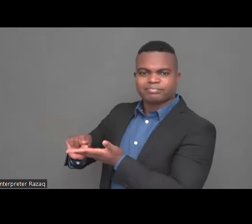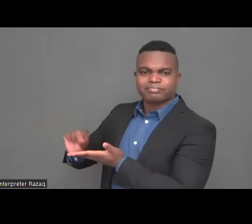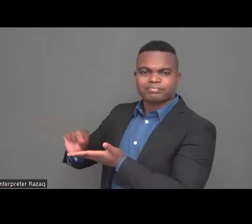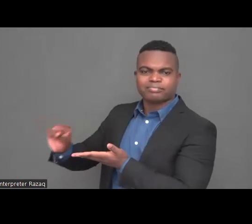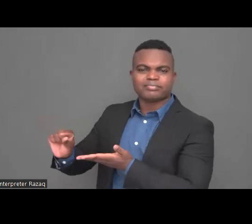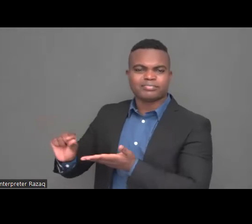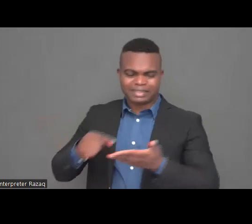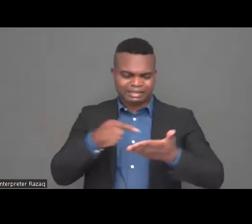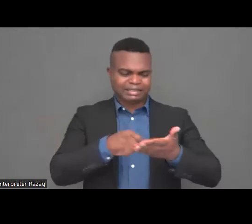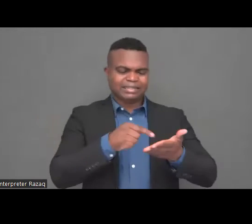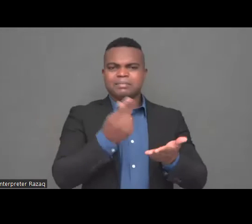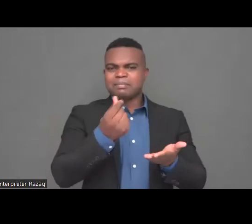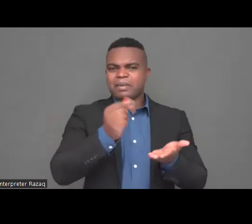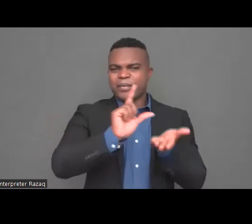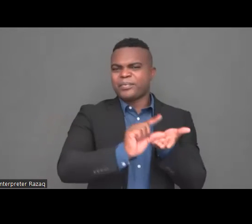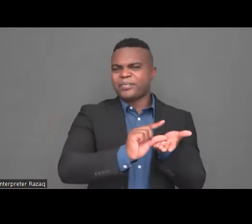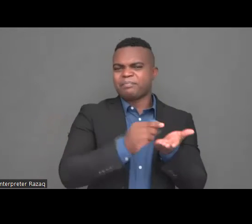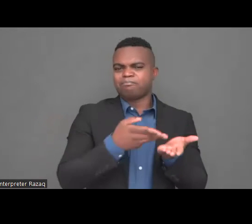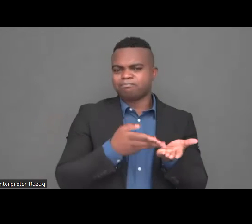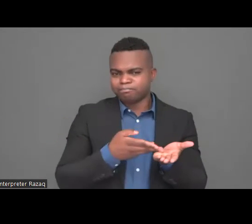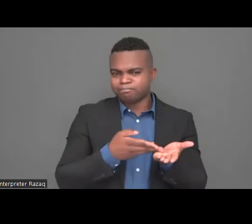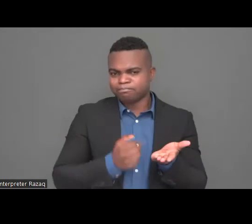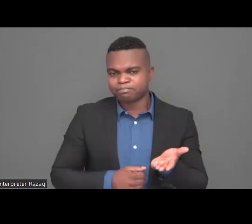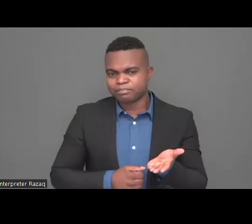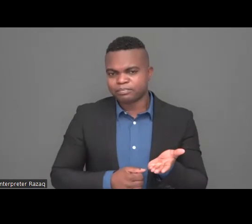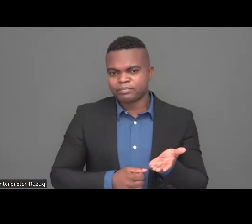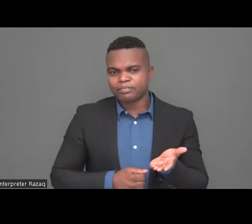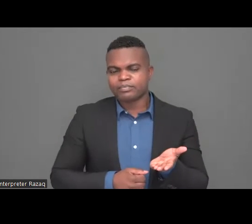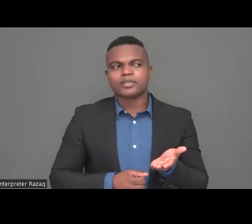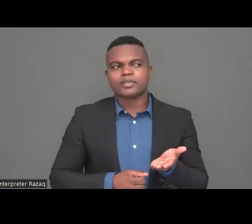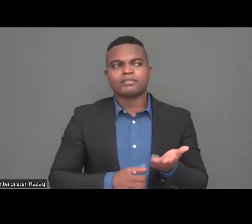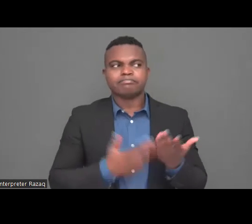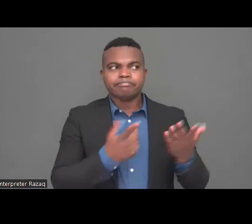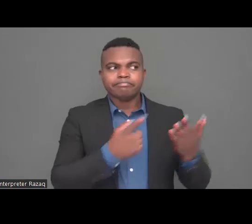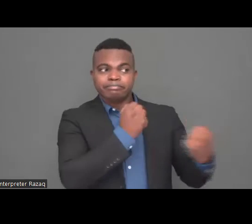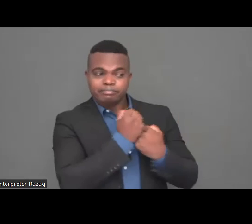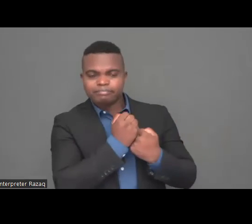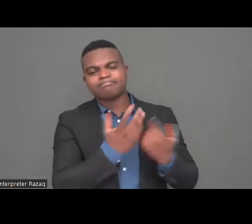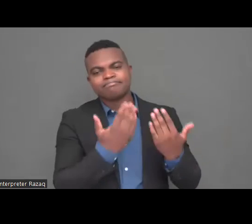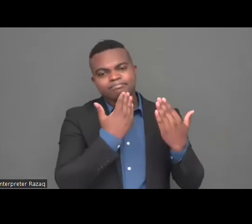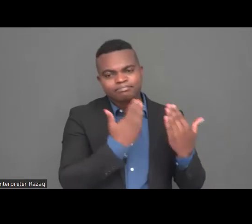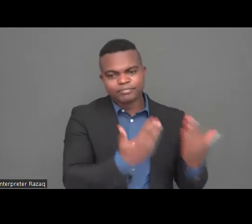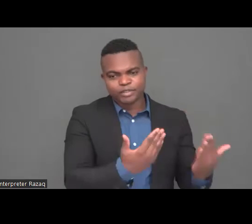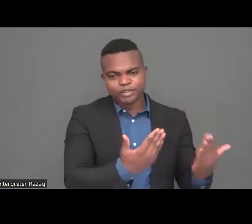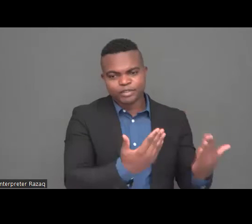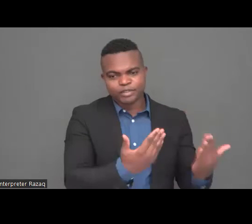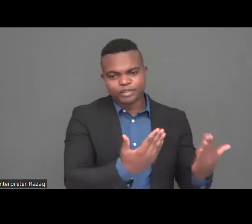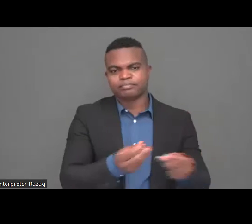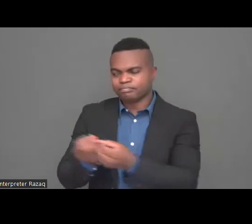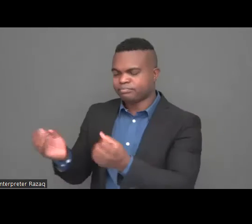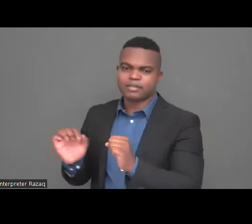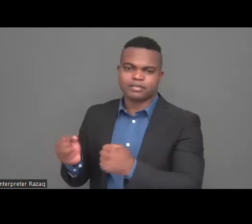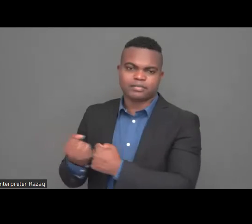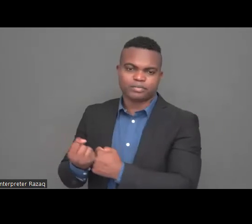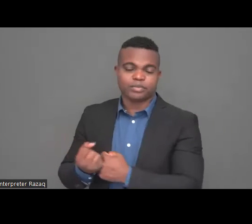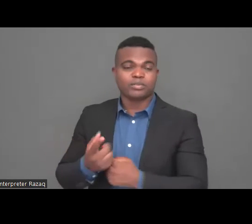Europe. We hope to give money to more than 250 families.